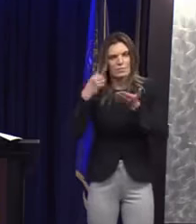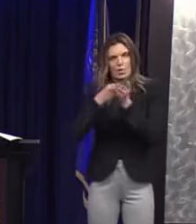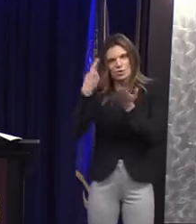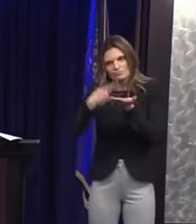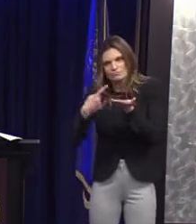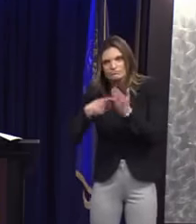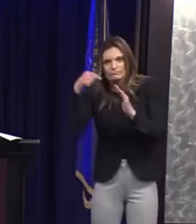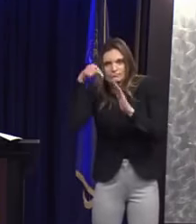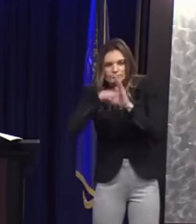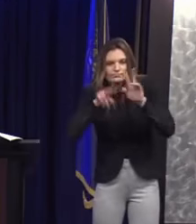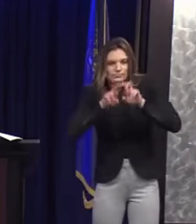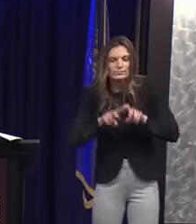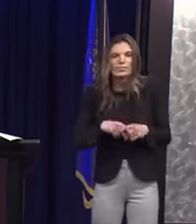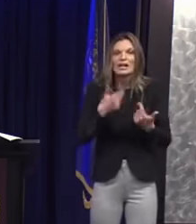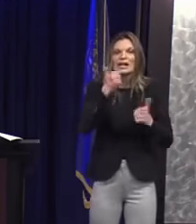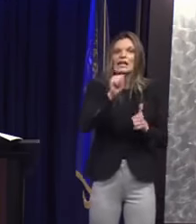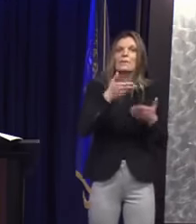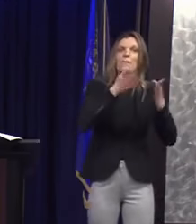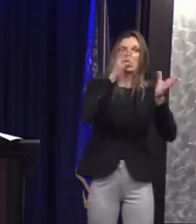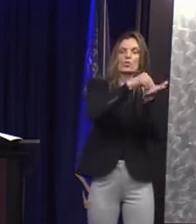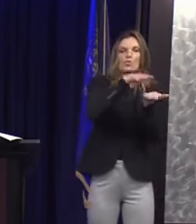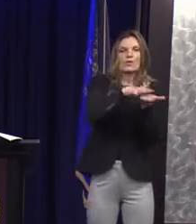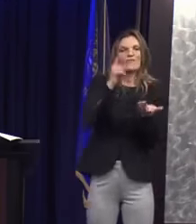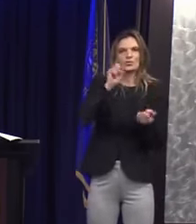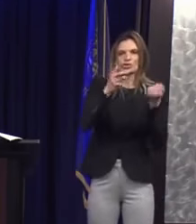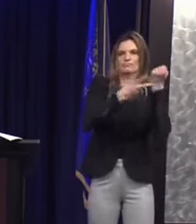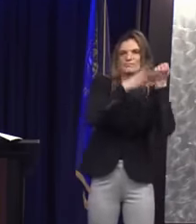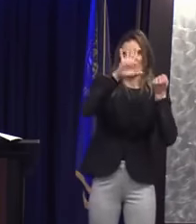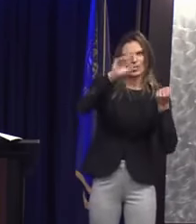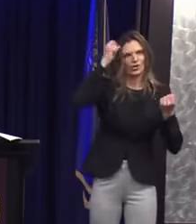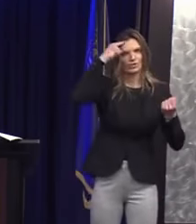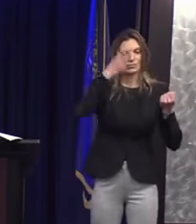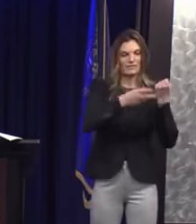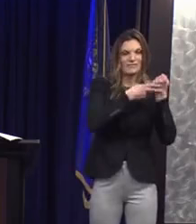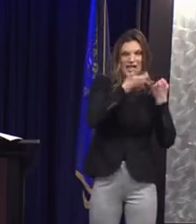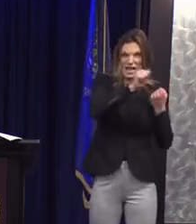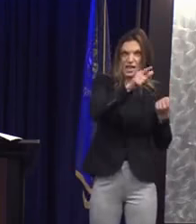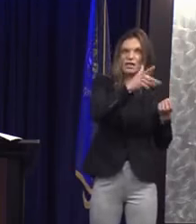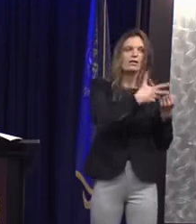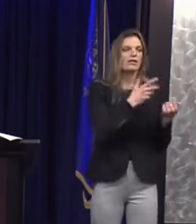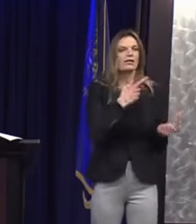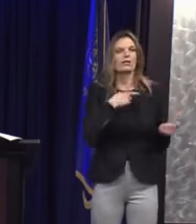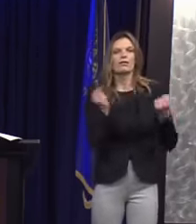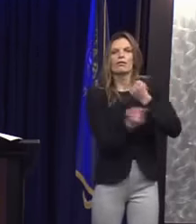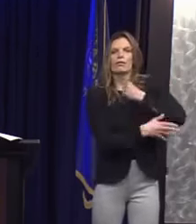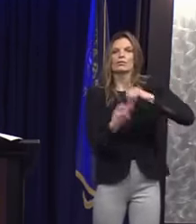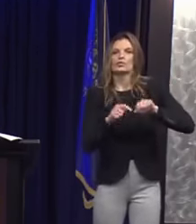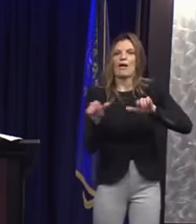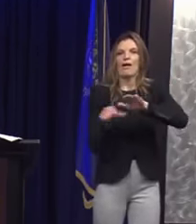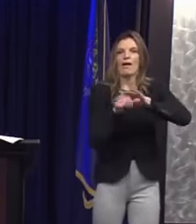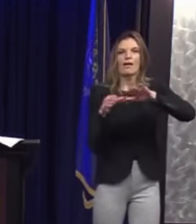of public records and destruction of evidence in a future proceeding.